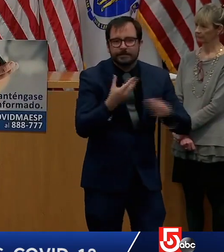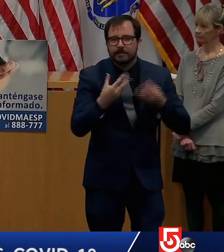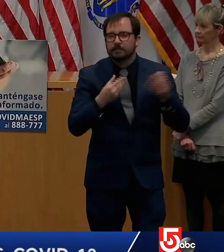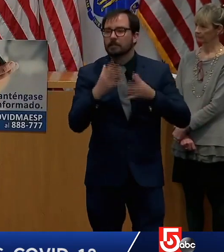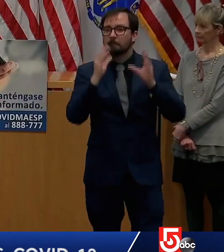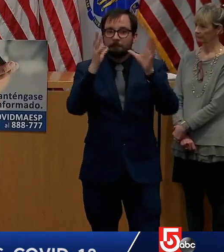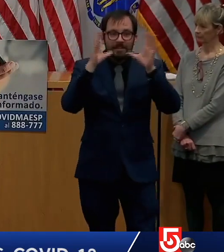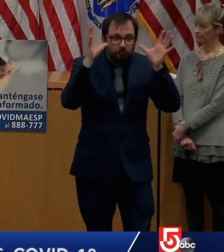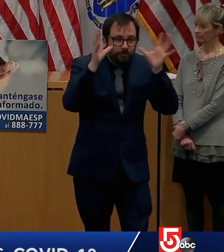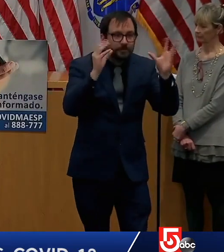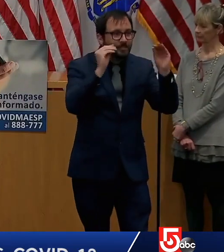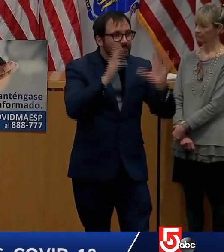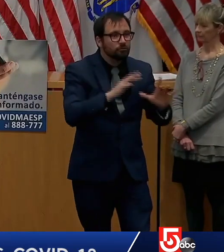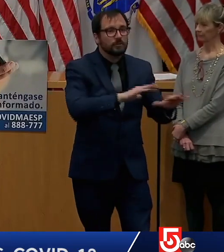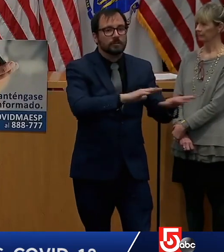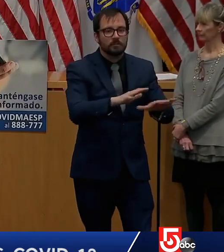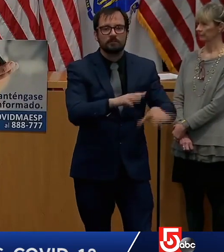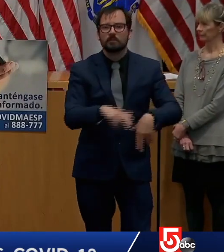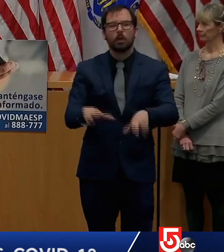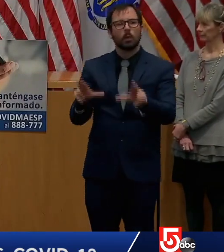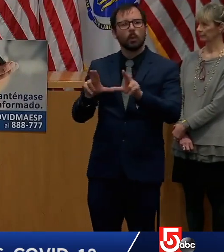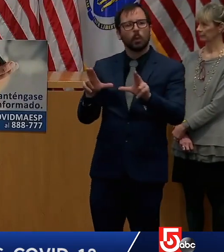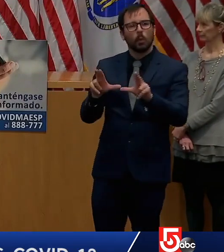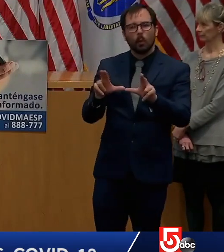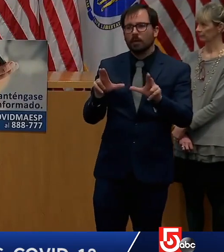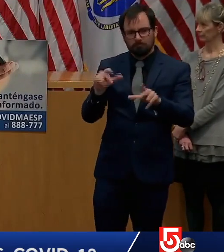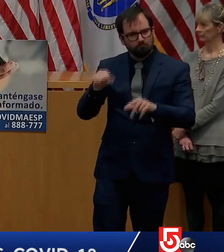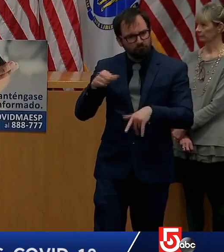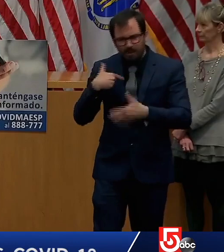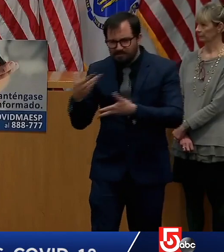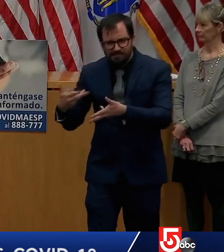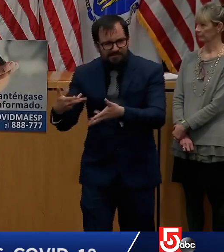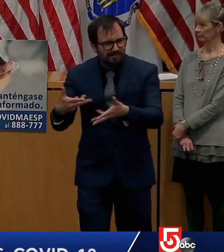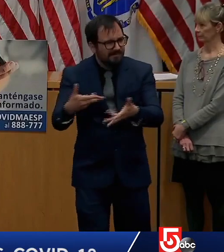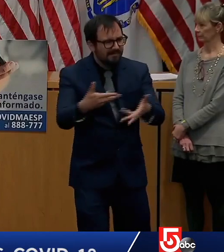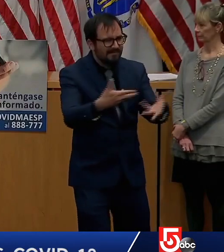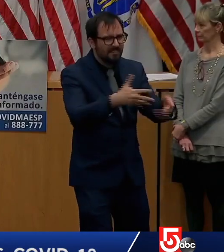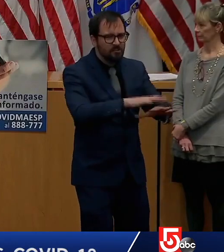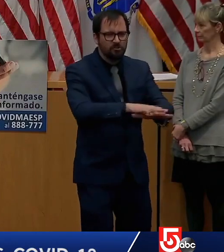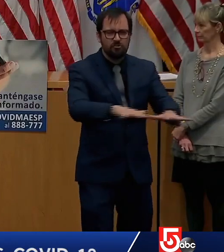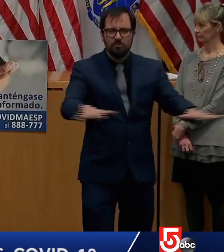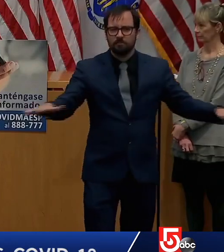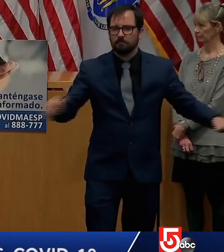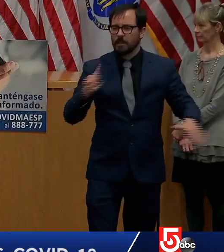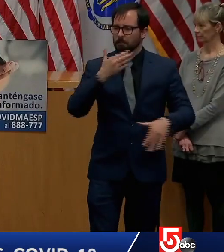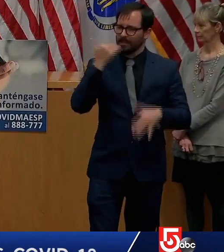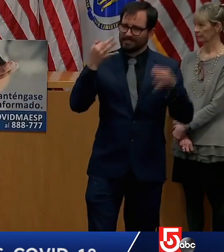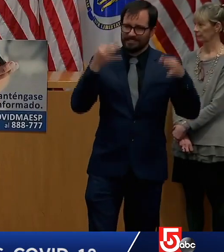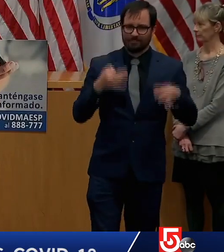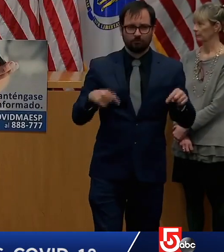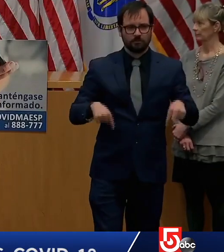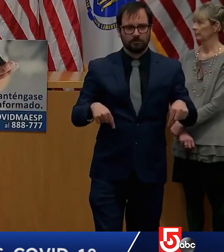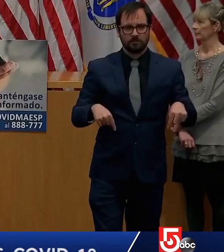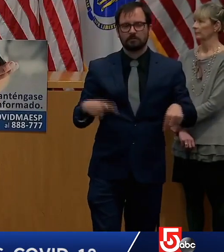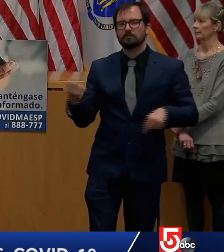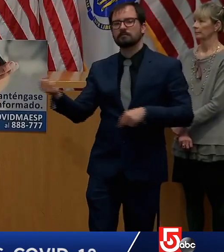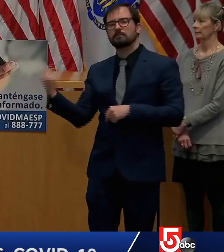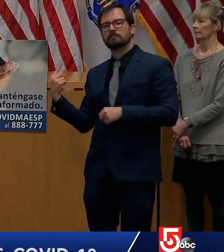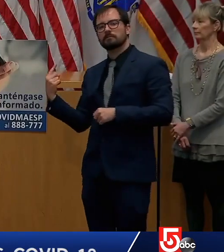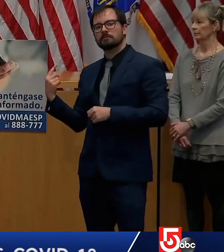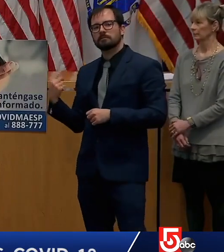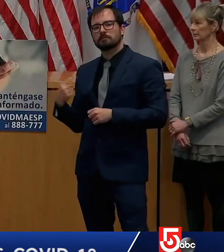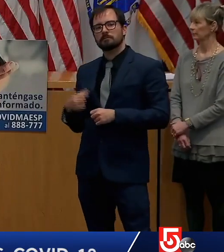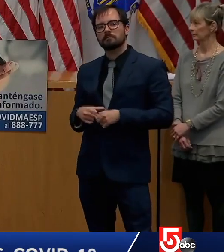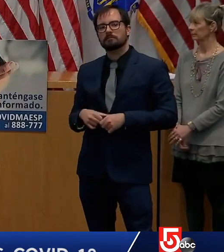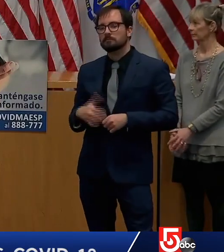continue to work with all groups to try to get the best decisions for our kids. What about those summer classes? Like what's the story with that? I think it's too